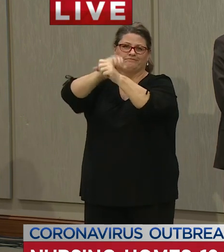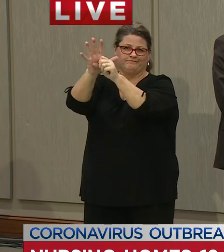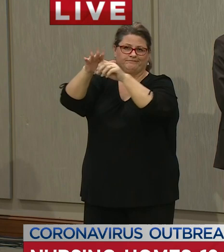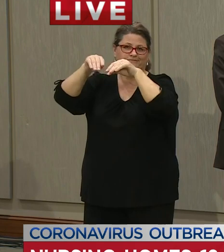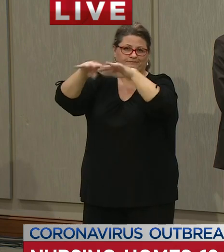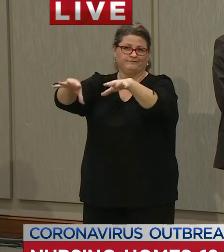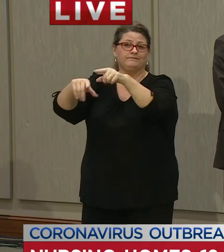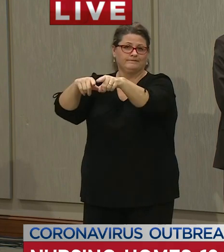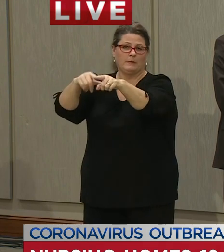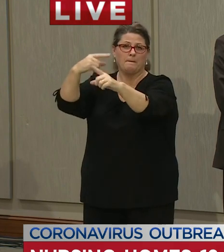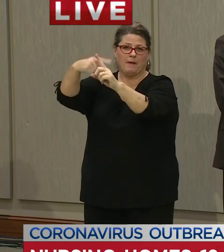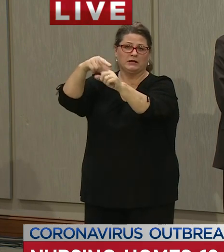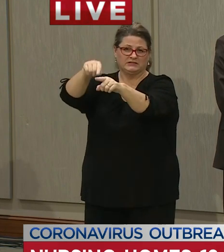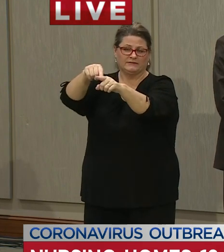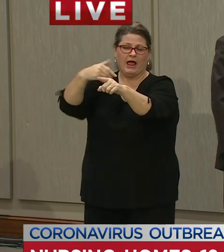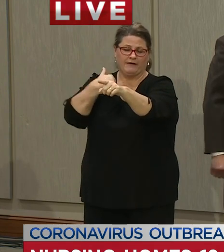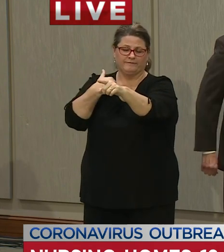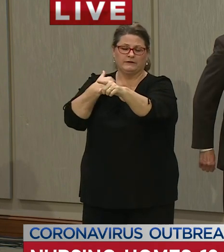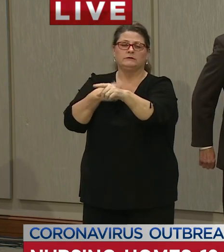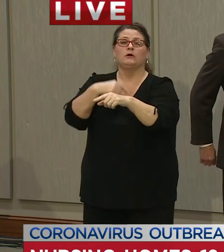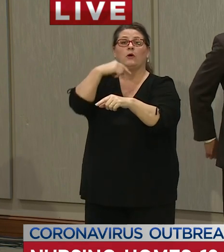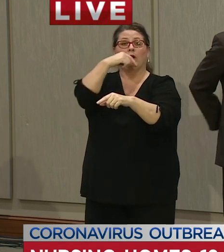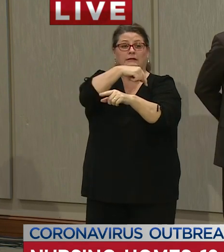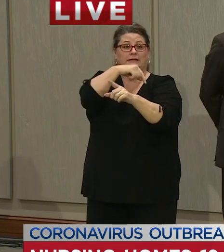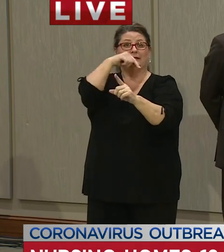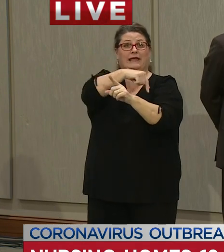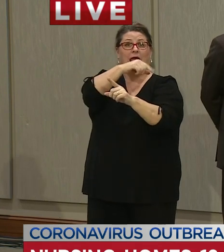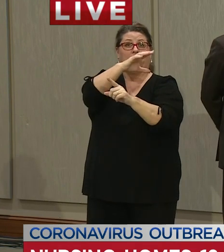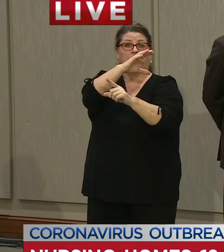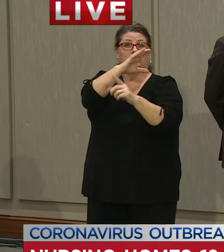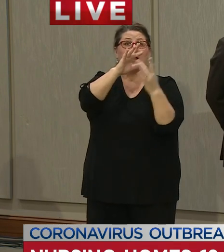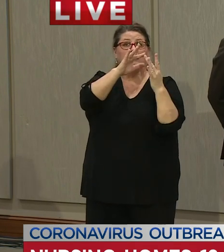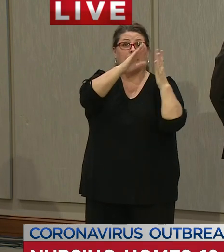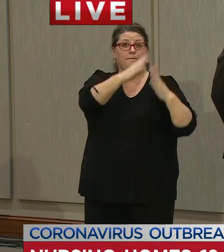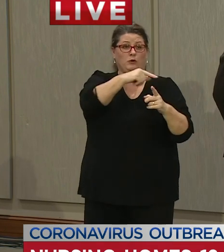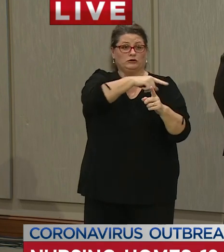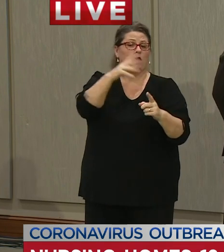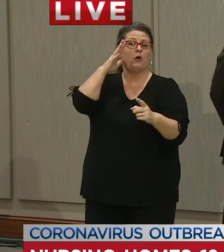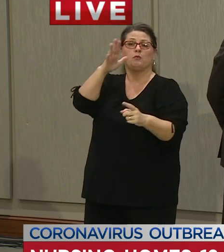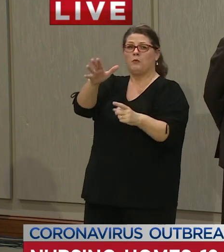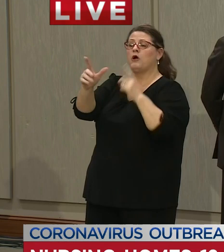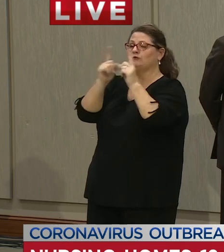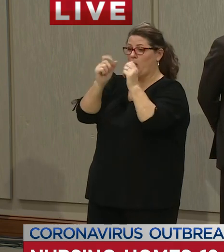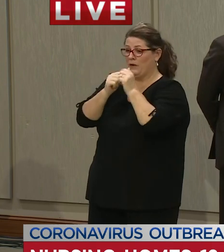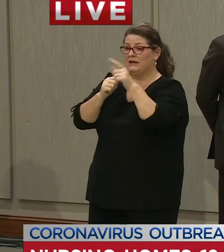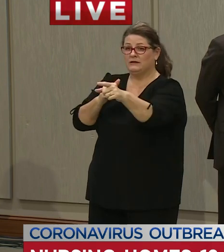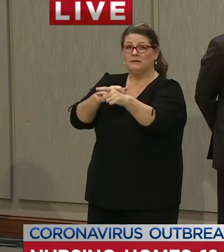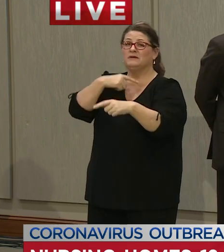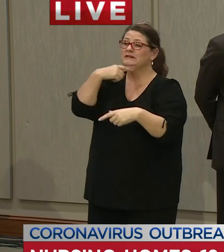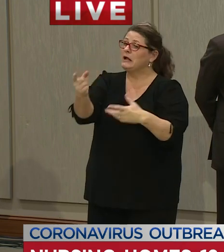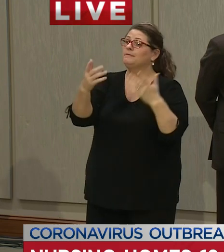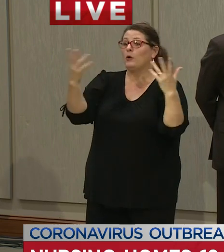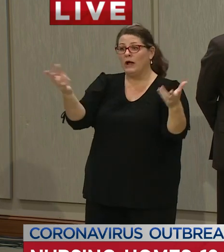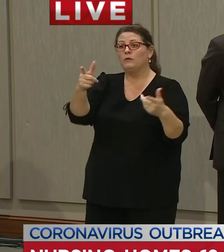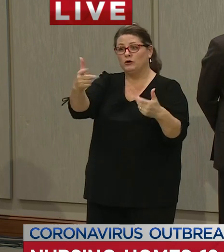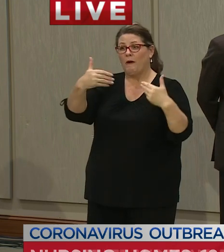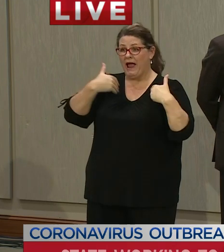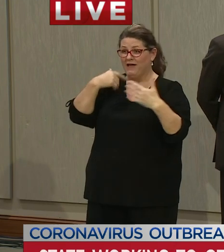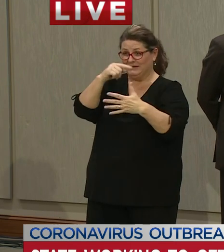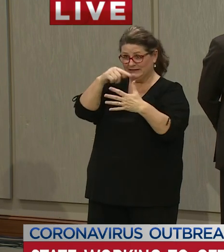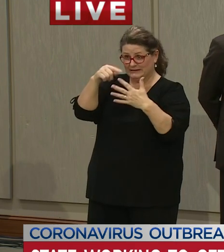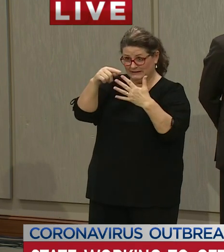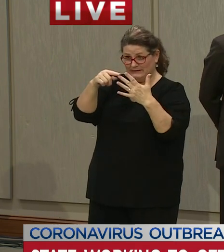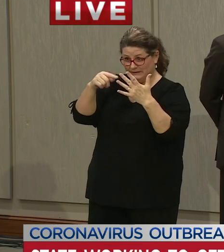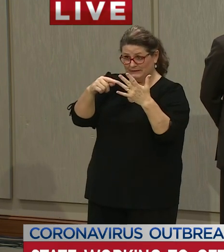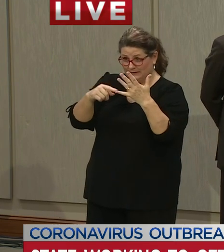so they'll be in touch with that individual they will walk the person through what the diagnosis means they